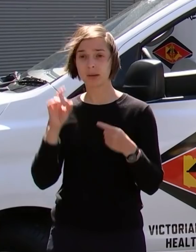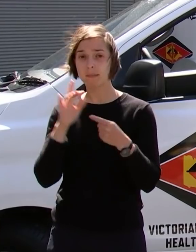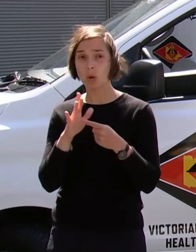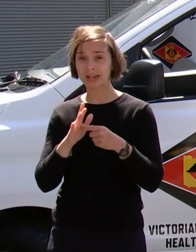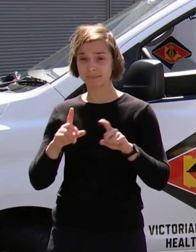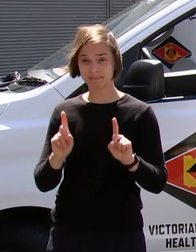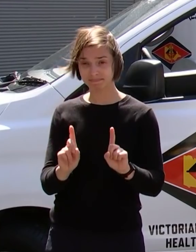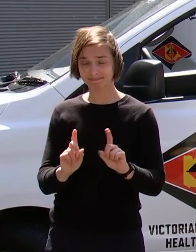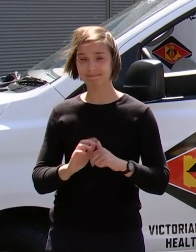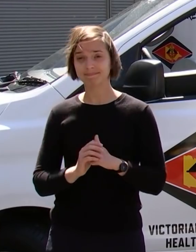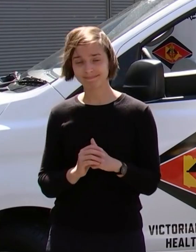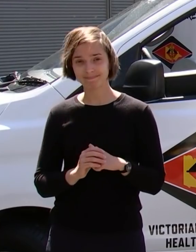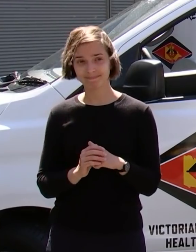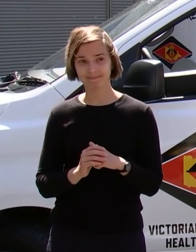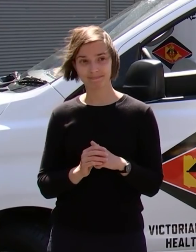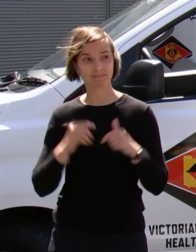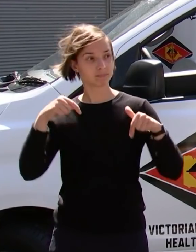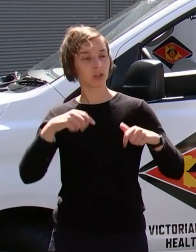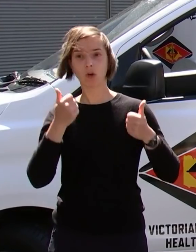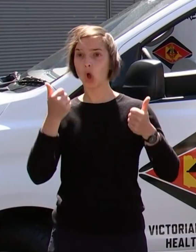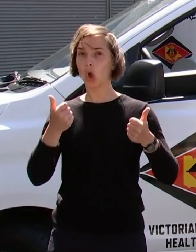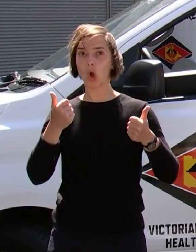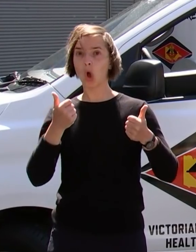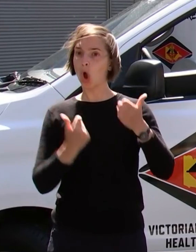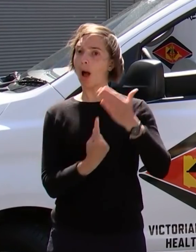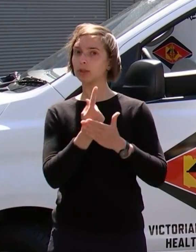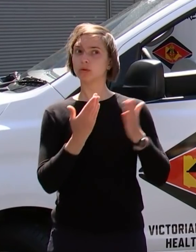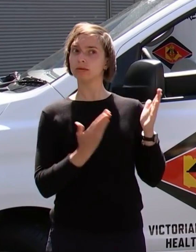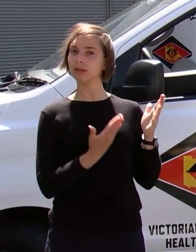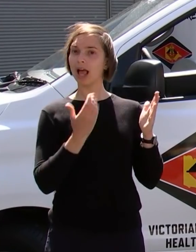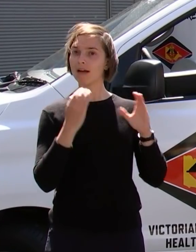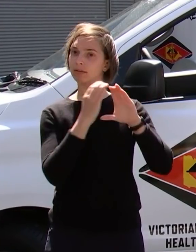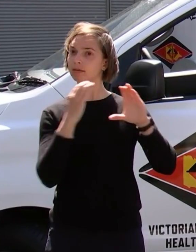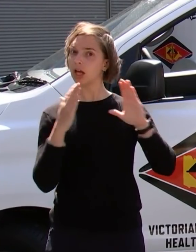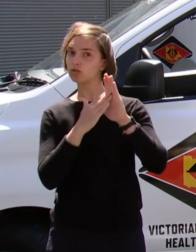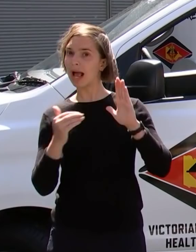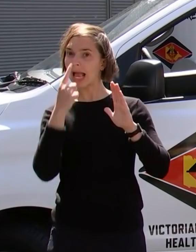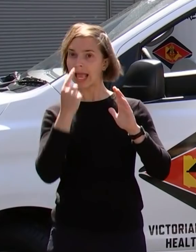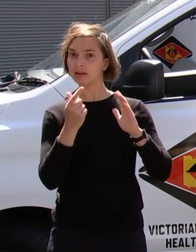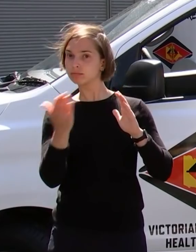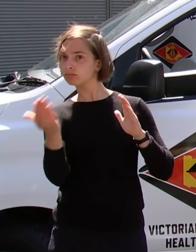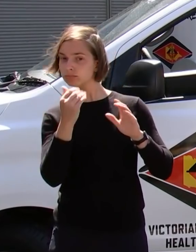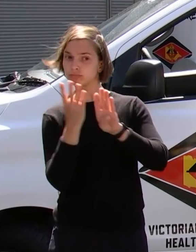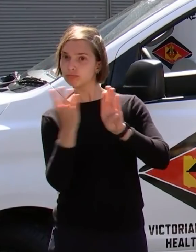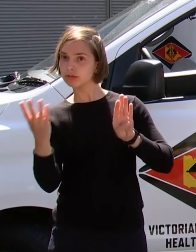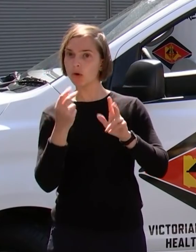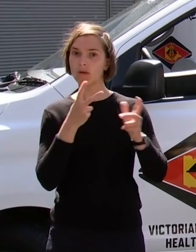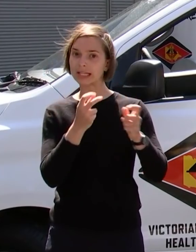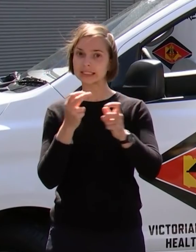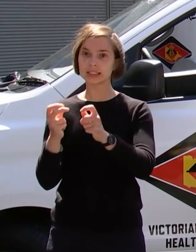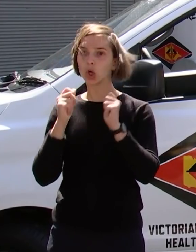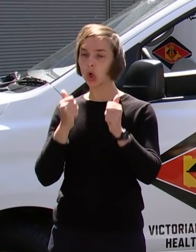therefore, that opportunities like this, where Victorian community-controlled health organisations,